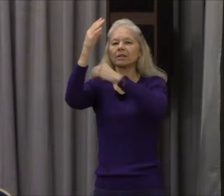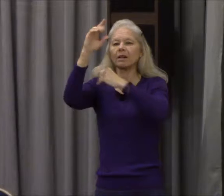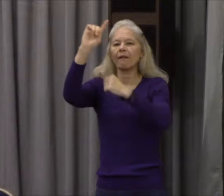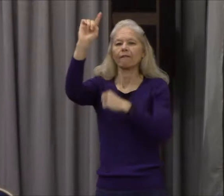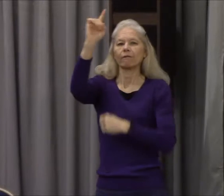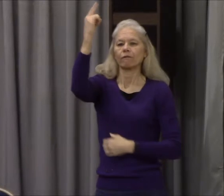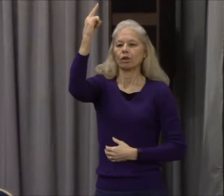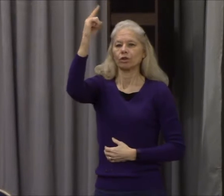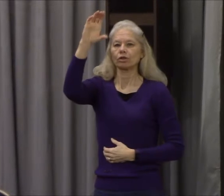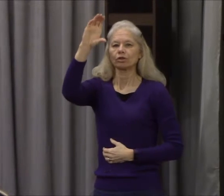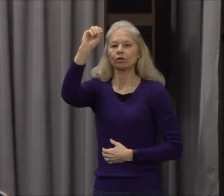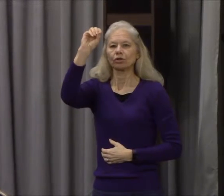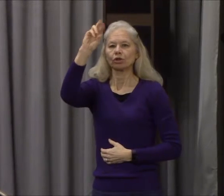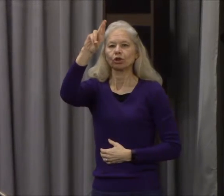Verse 51,